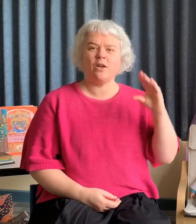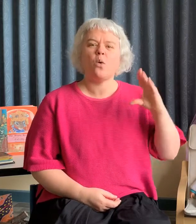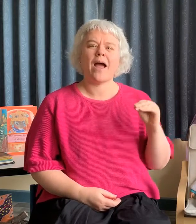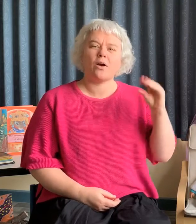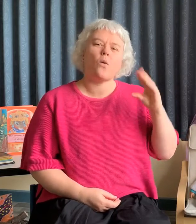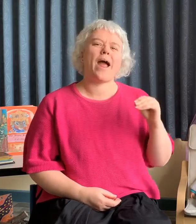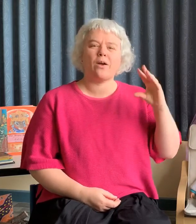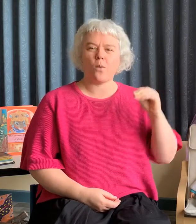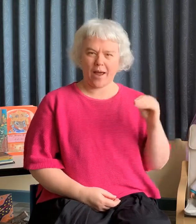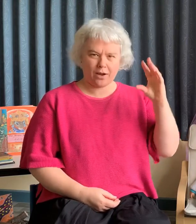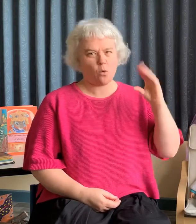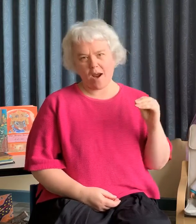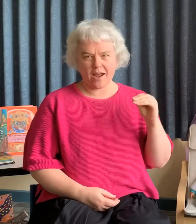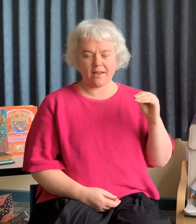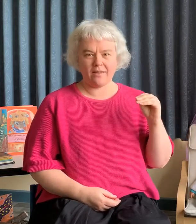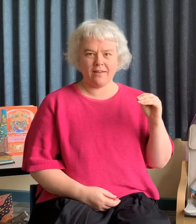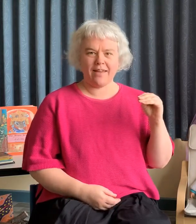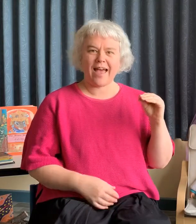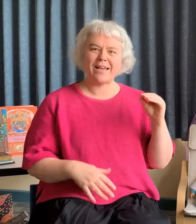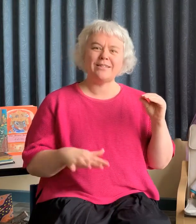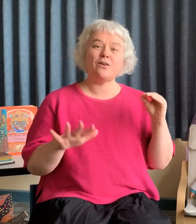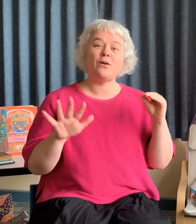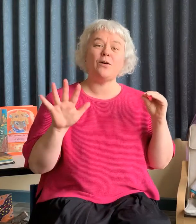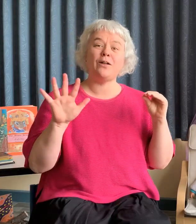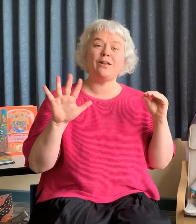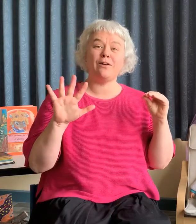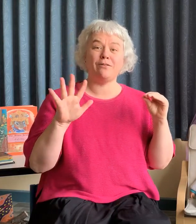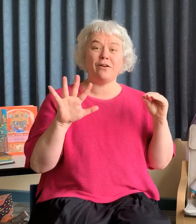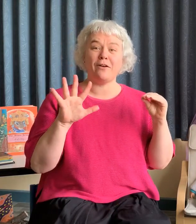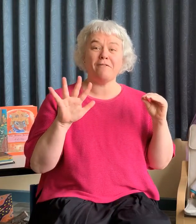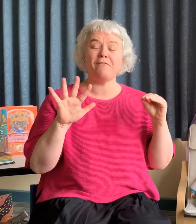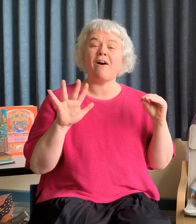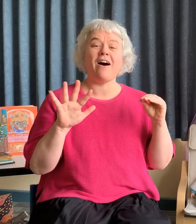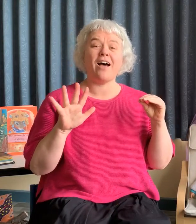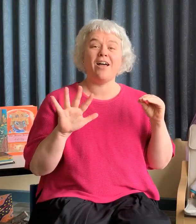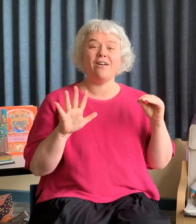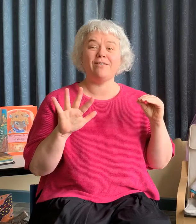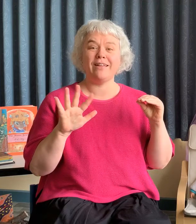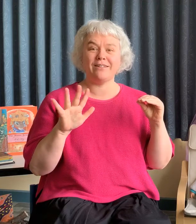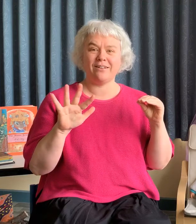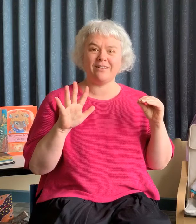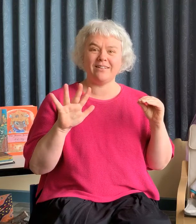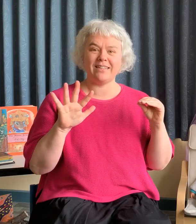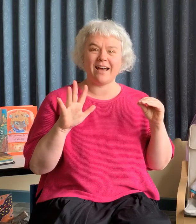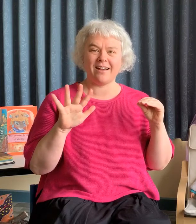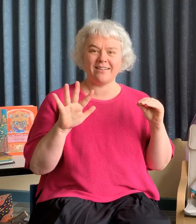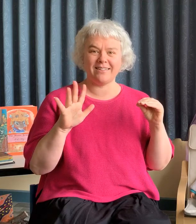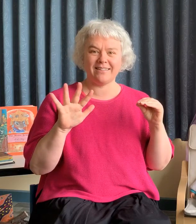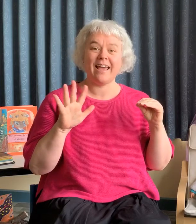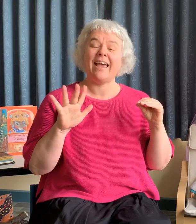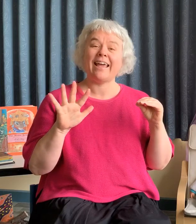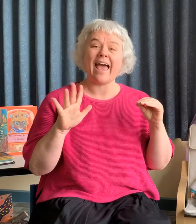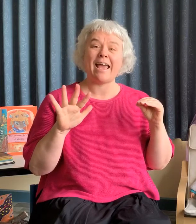quack, quack, quack, quack, and all of her five little ducks came